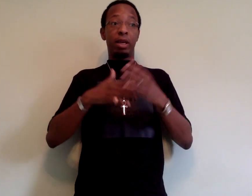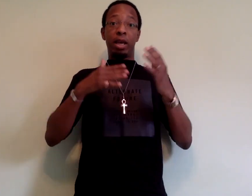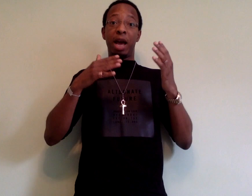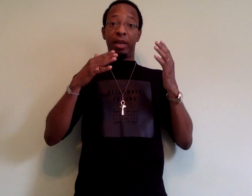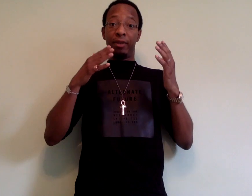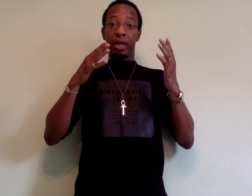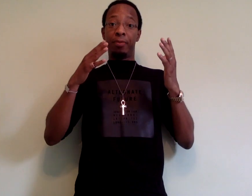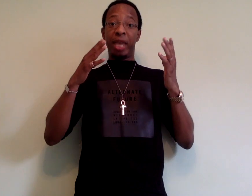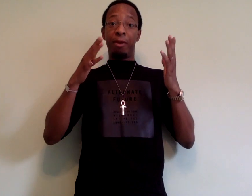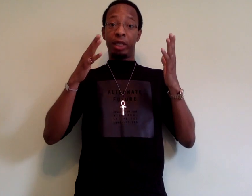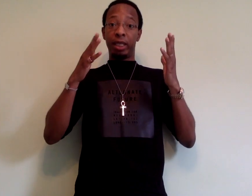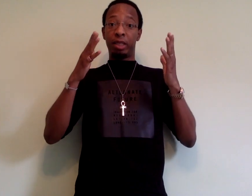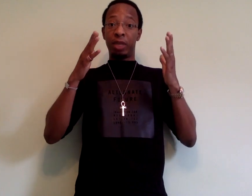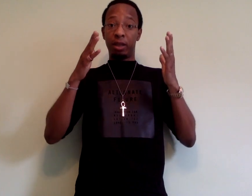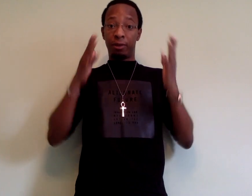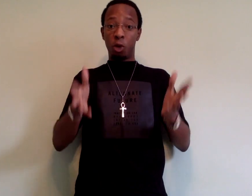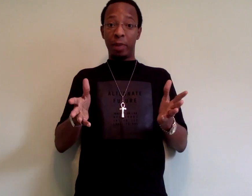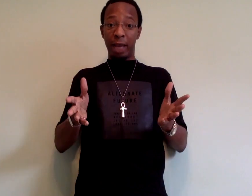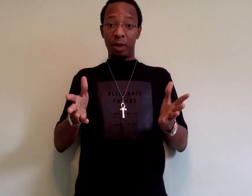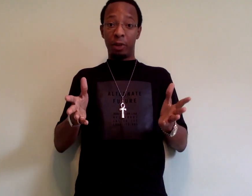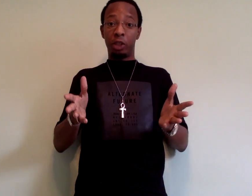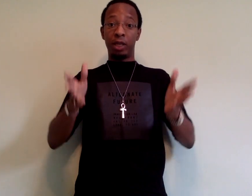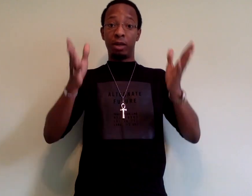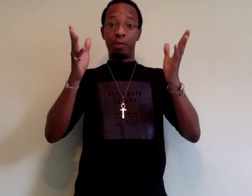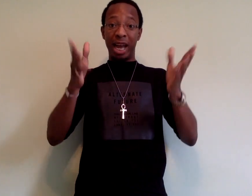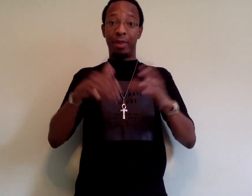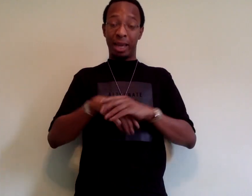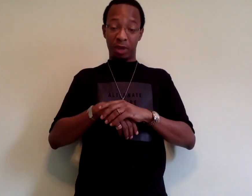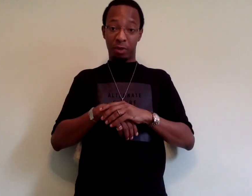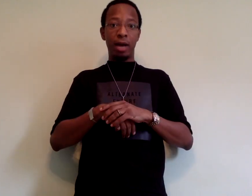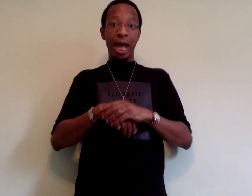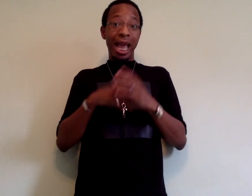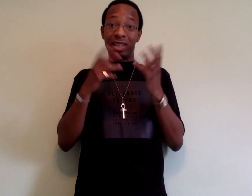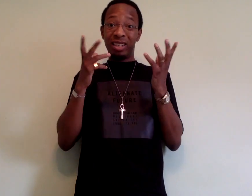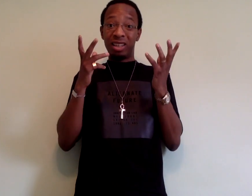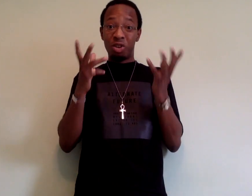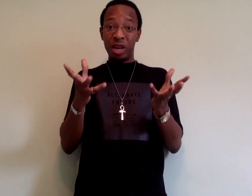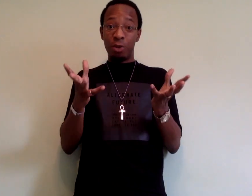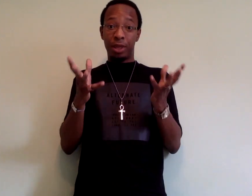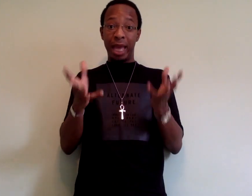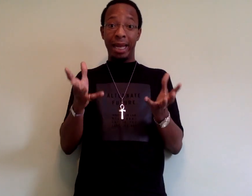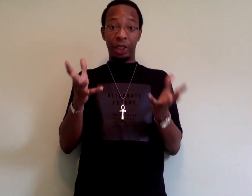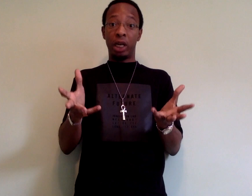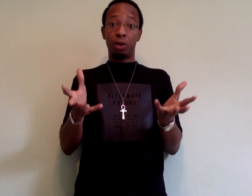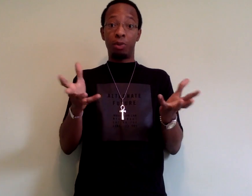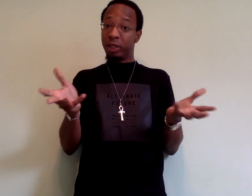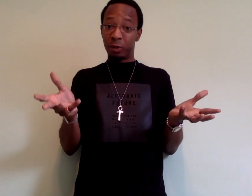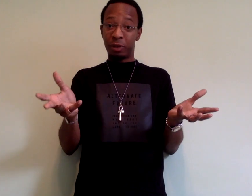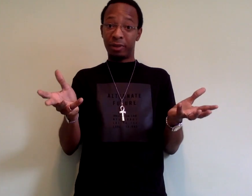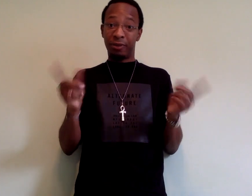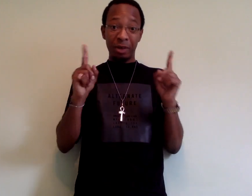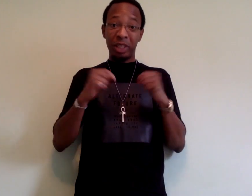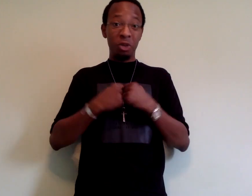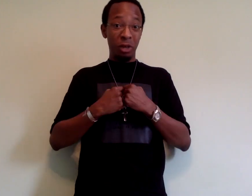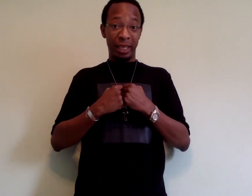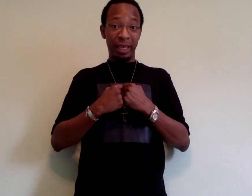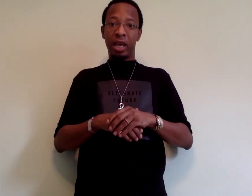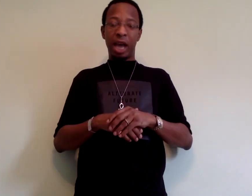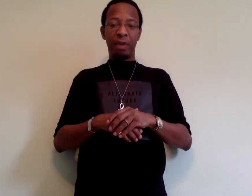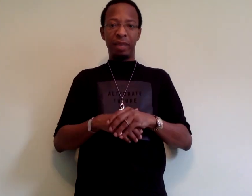I believe that that which needs to be done for black people should be done by black people. I actually agree with that general principle very strongly. I believe